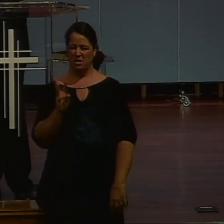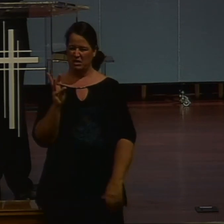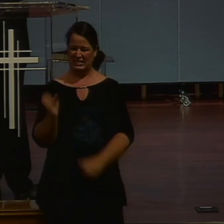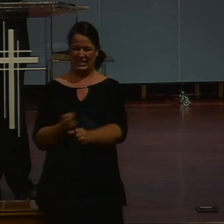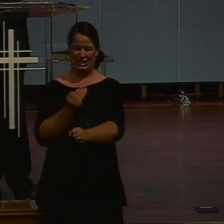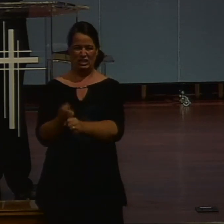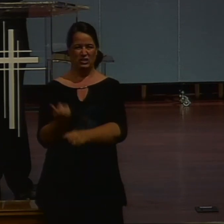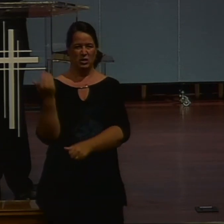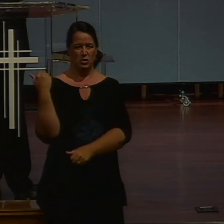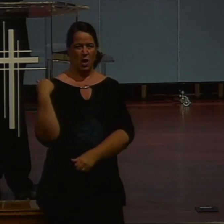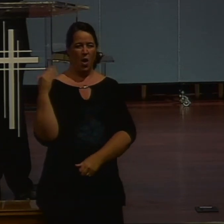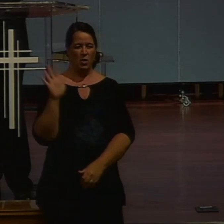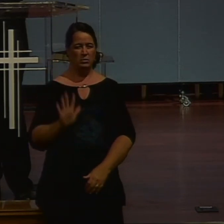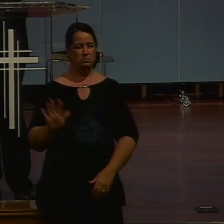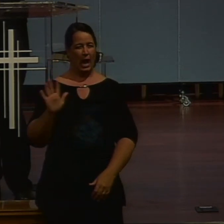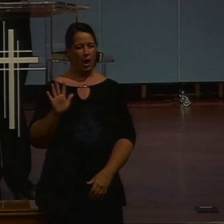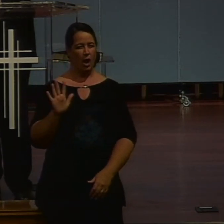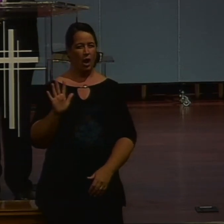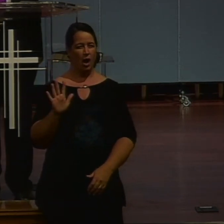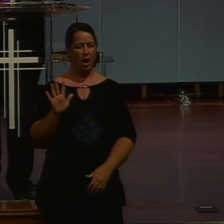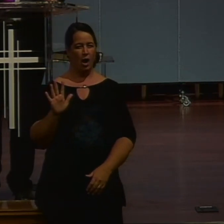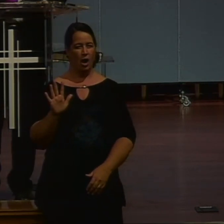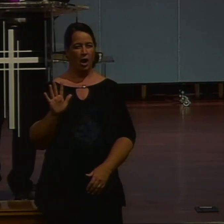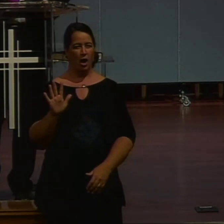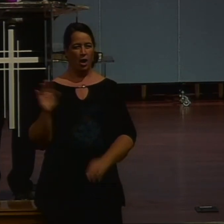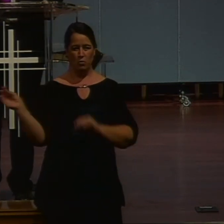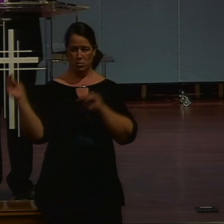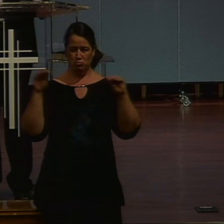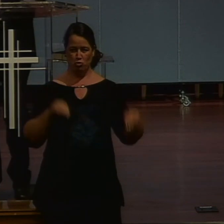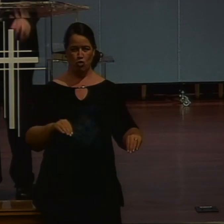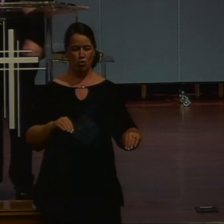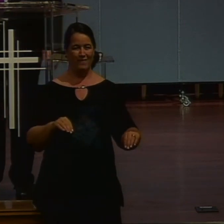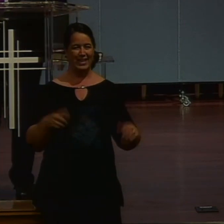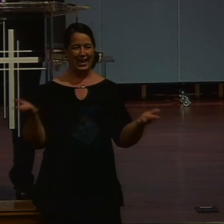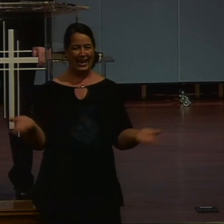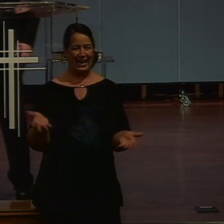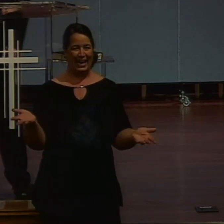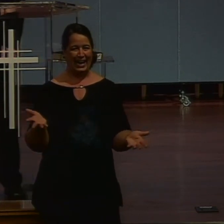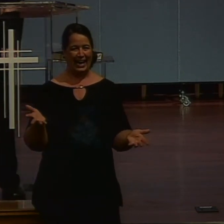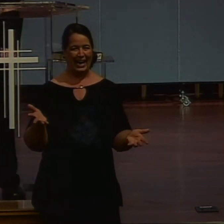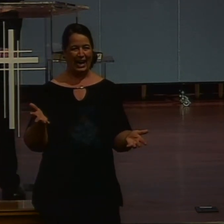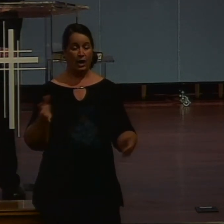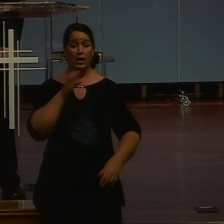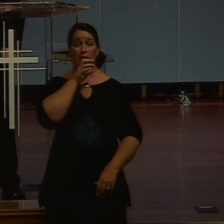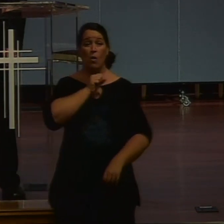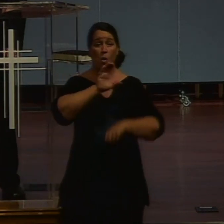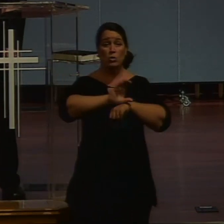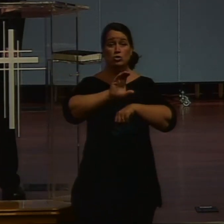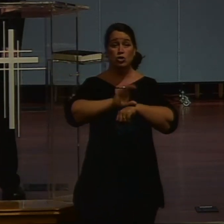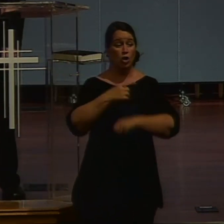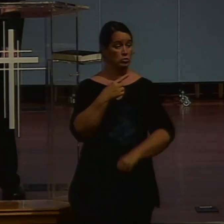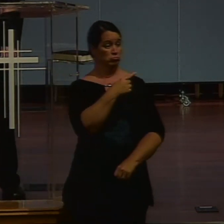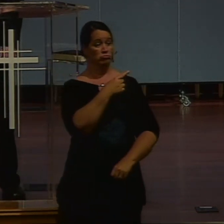years ago. Thereabouts. That we. Either broke ground. Or moved into this new building. So often. I would walk over. In the old. In the. In the